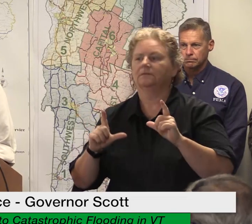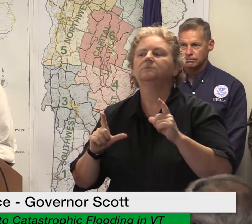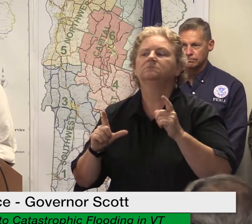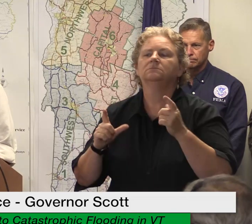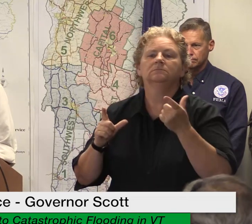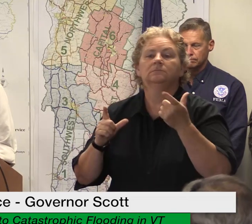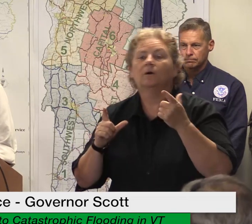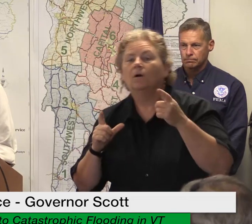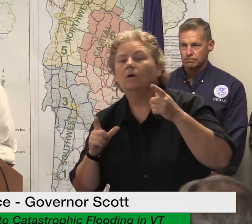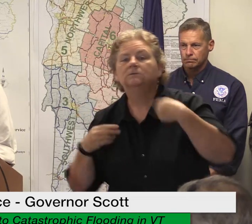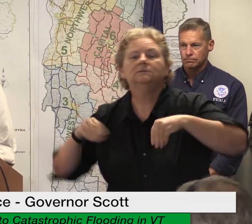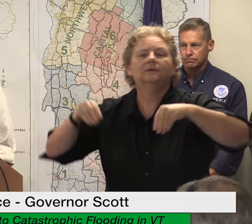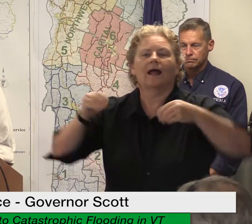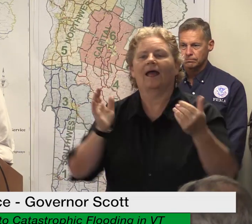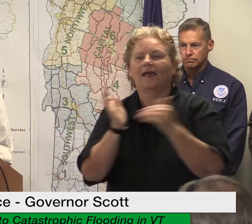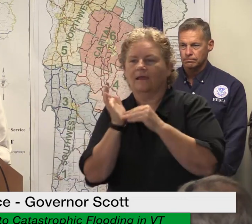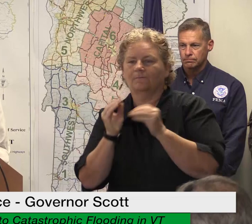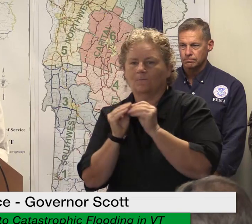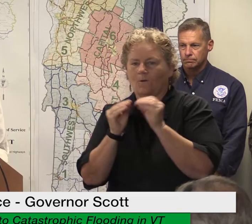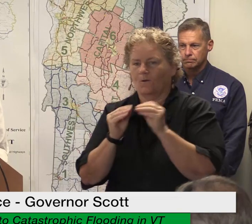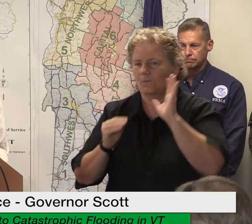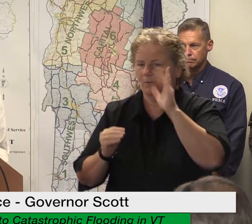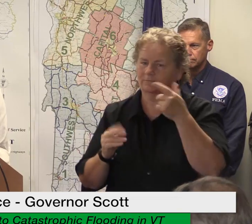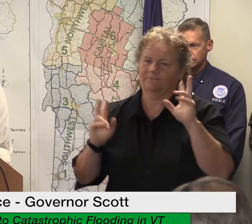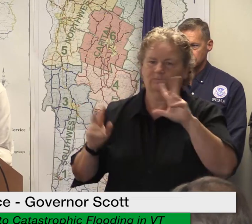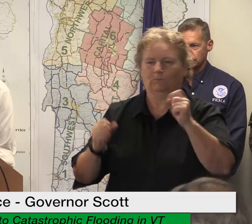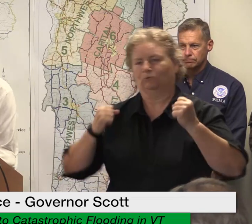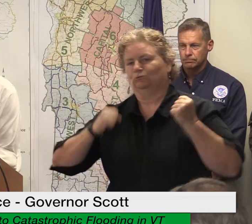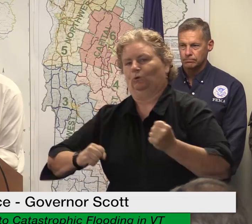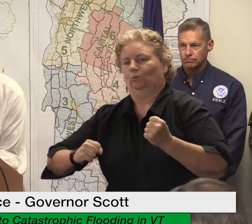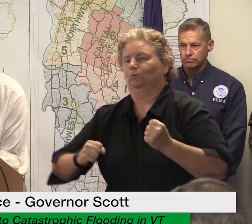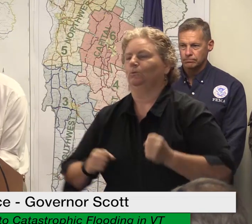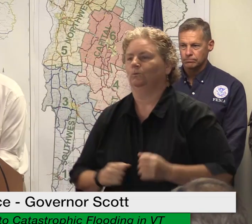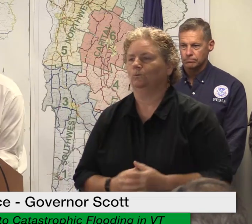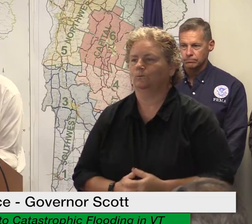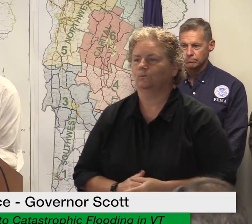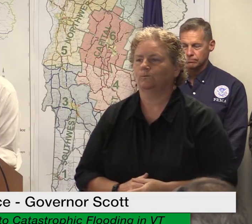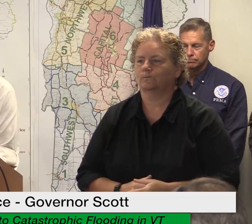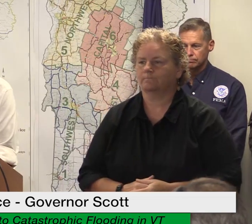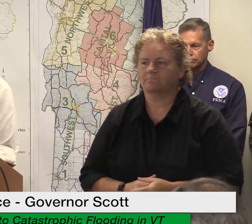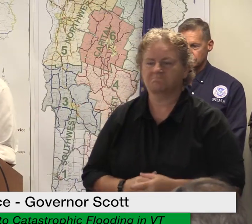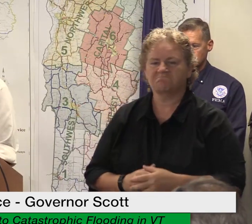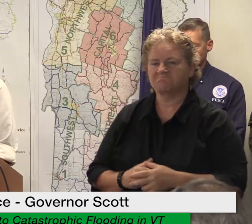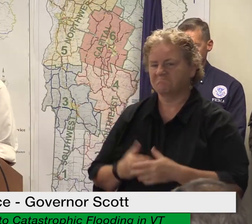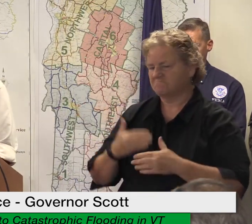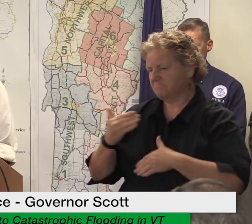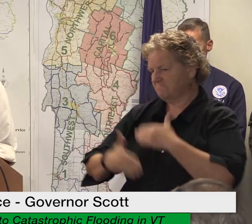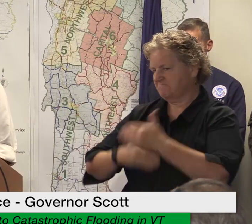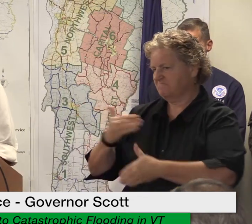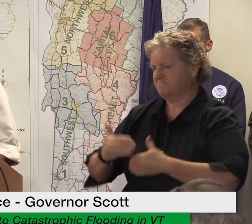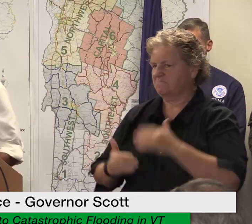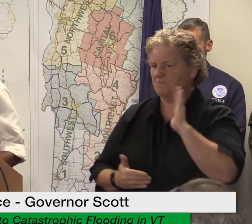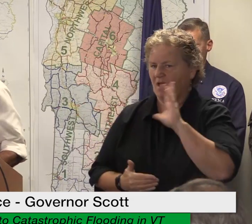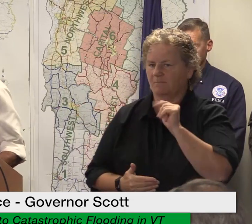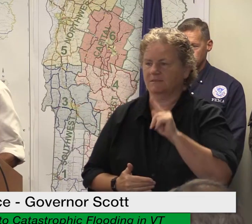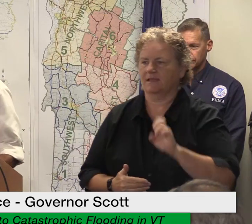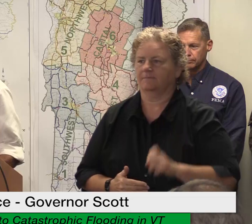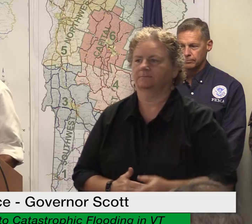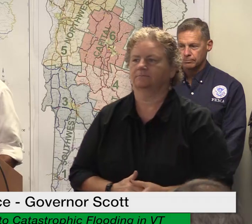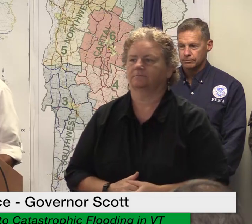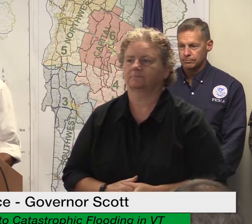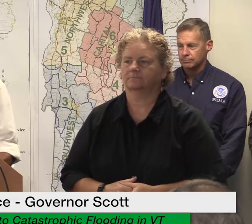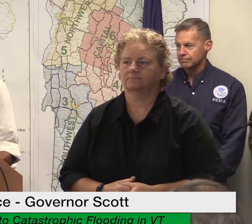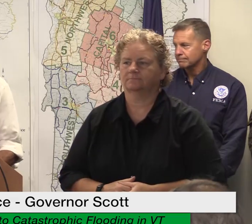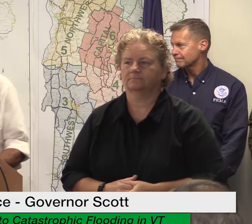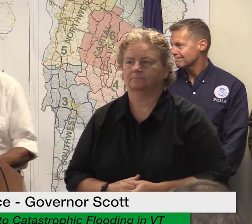relief and recovery efforts we'll have more on that in the next a few days so with that i'll turn it over commissioner